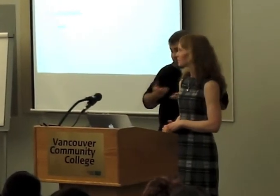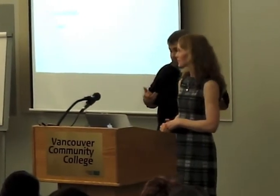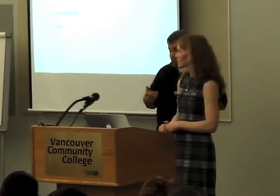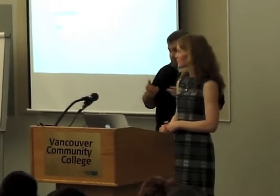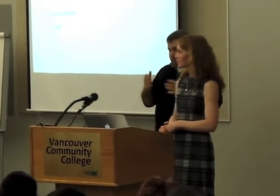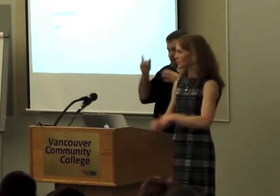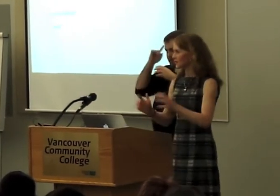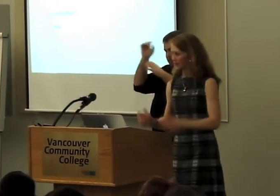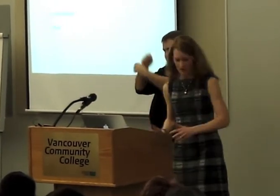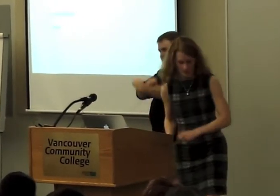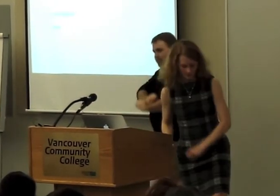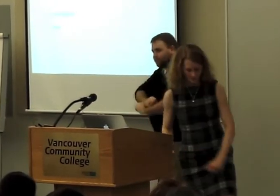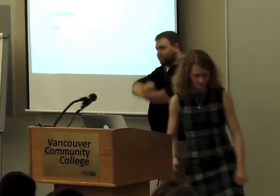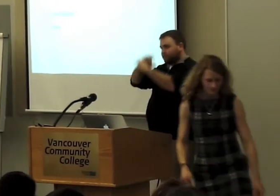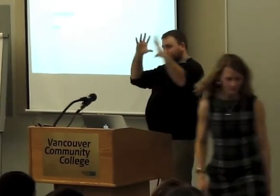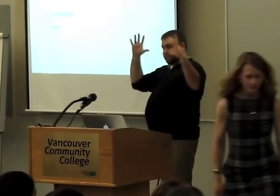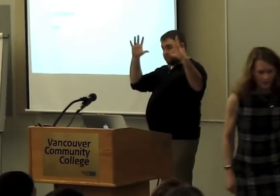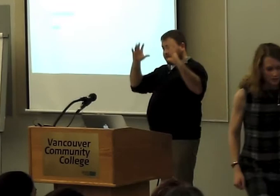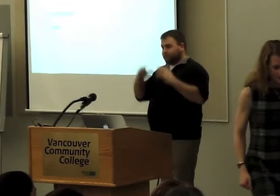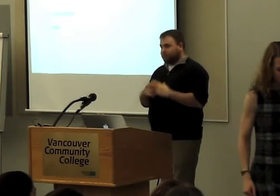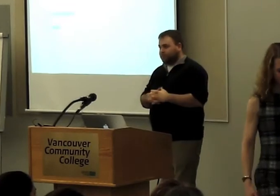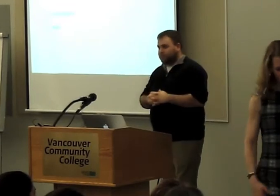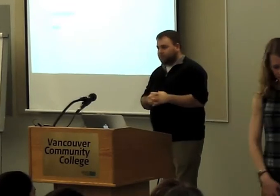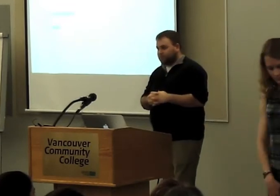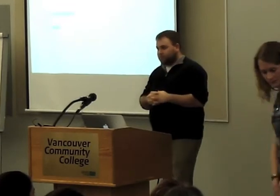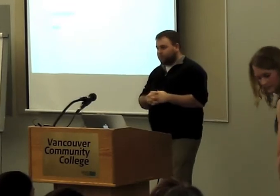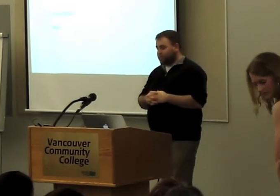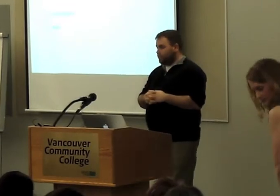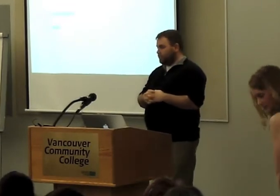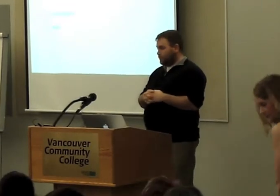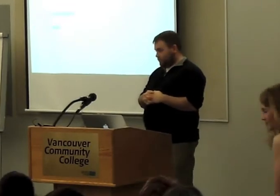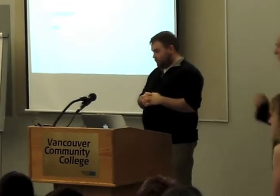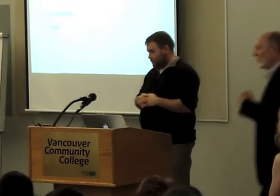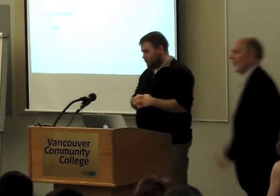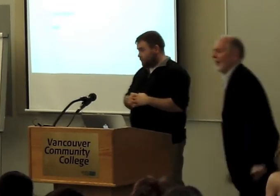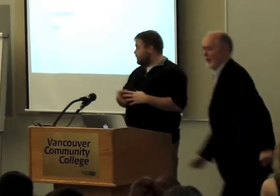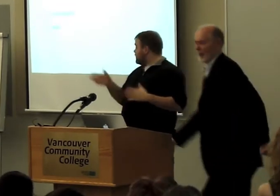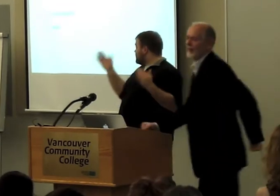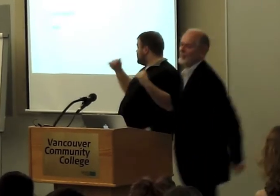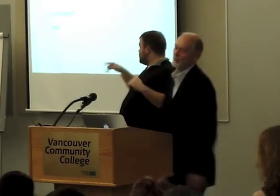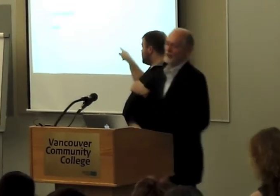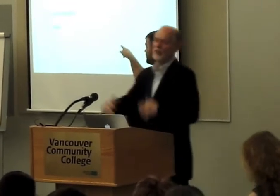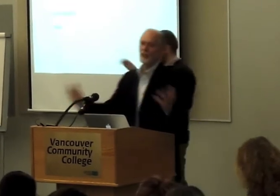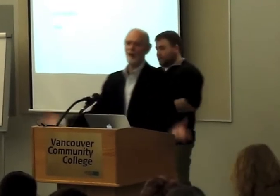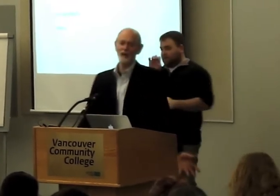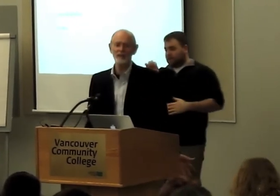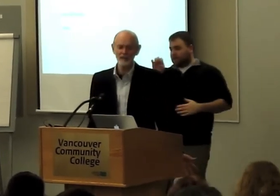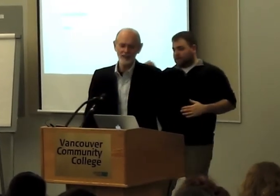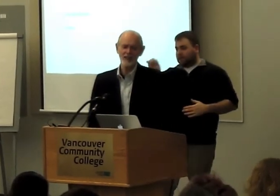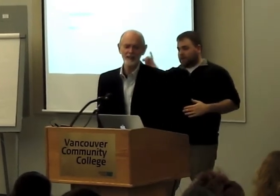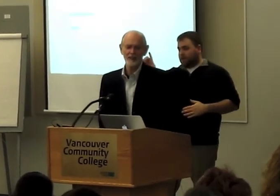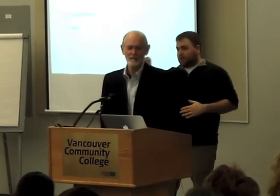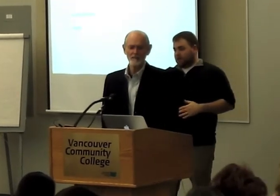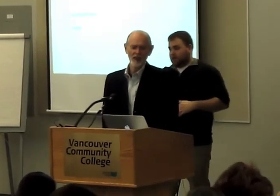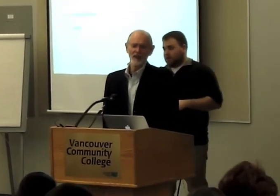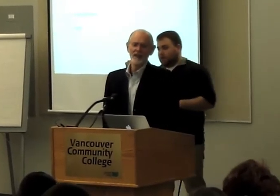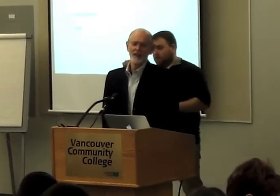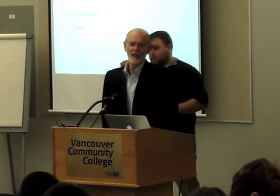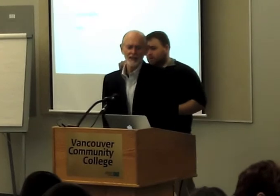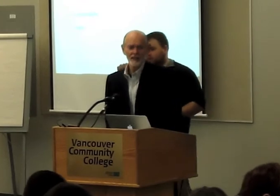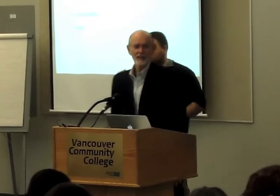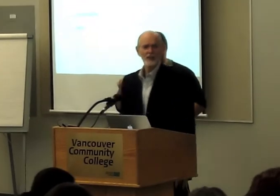you get to do something else. And the second one is the eels. So we have to teach about eels, and